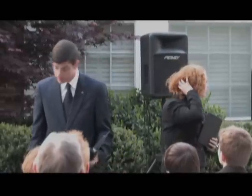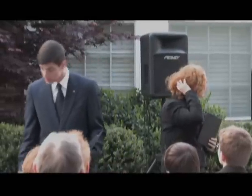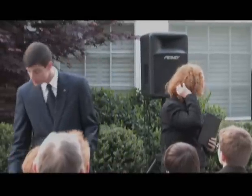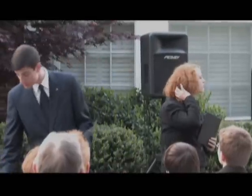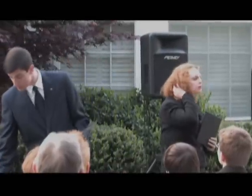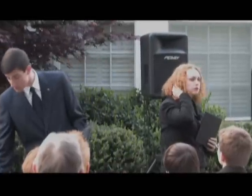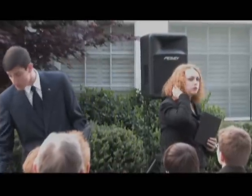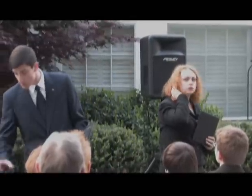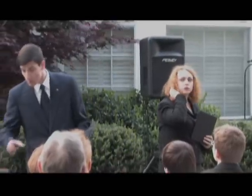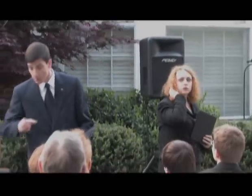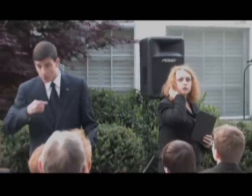Aw,